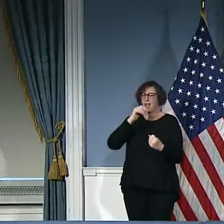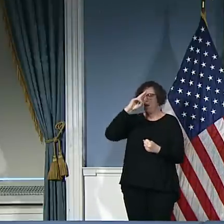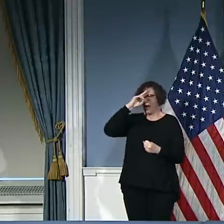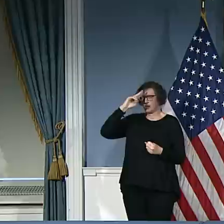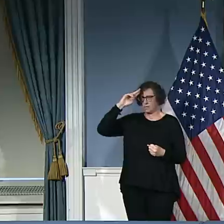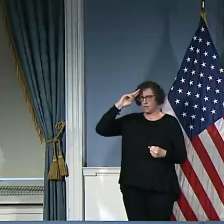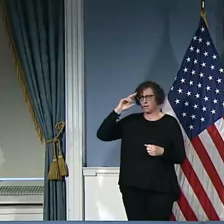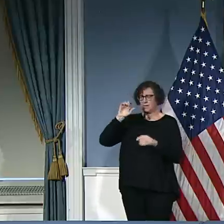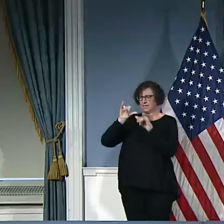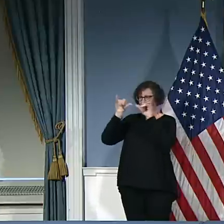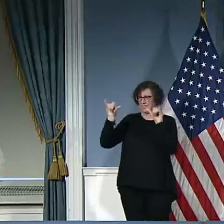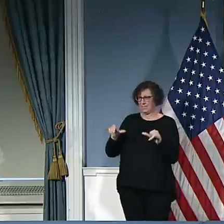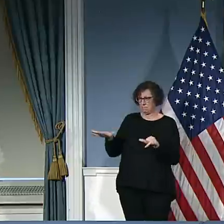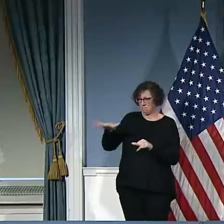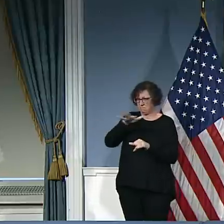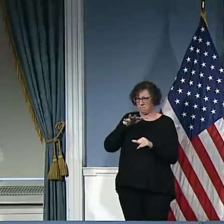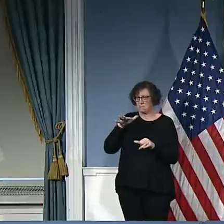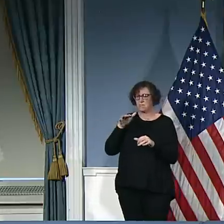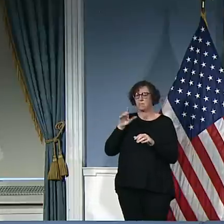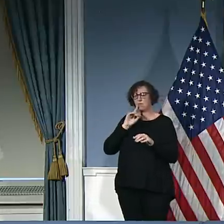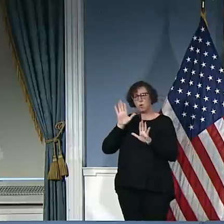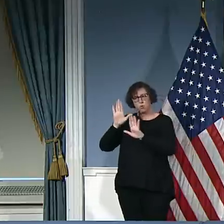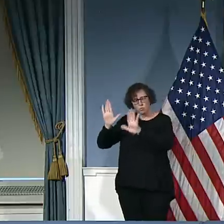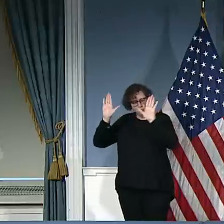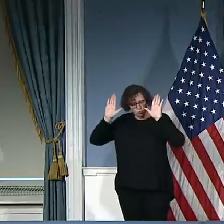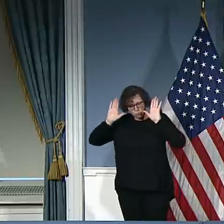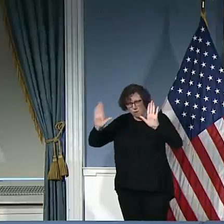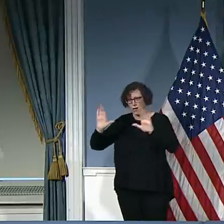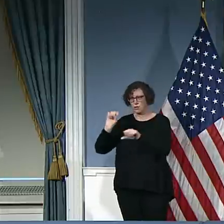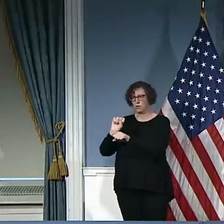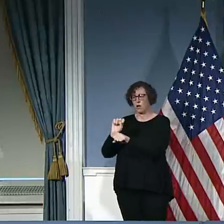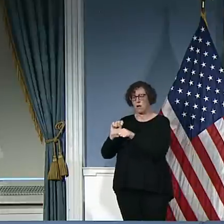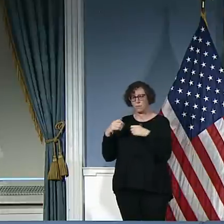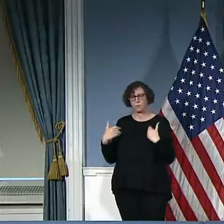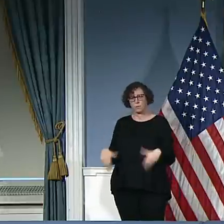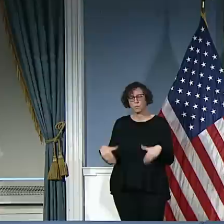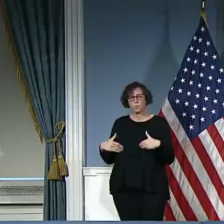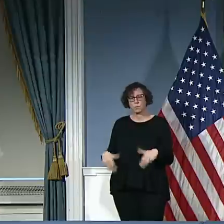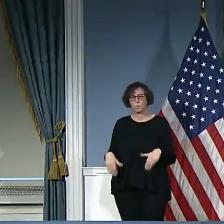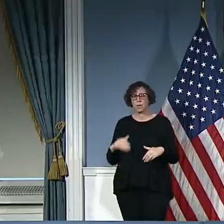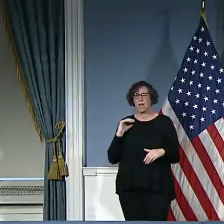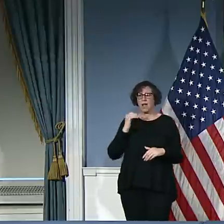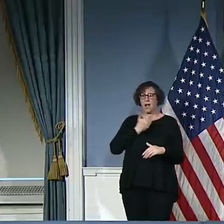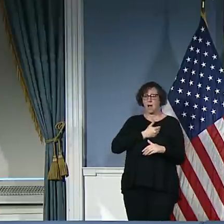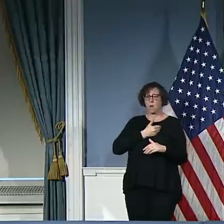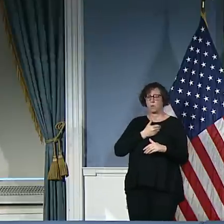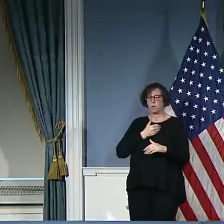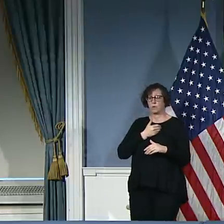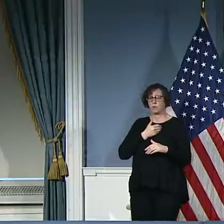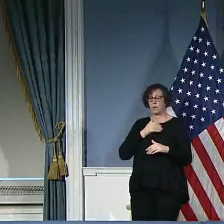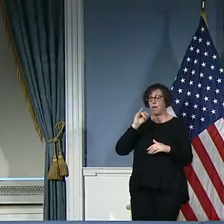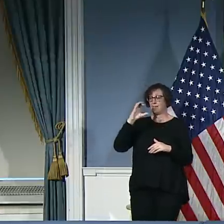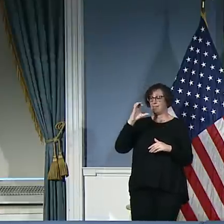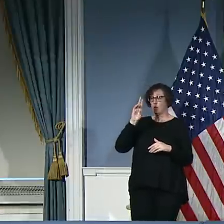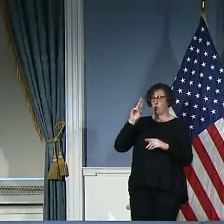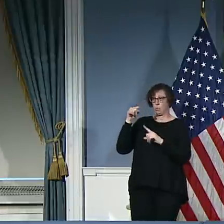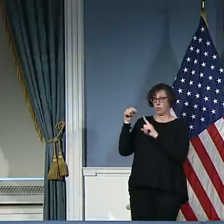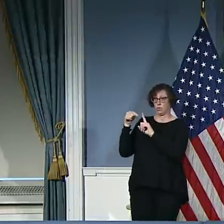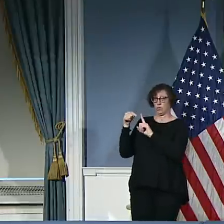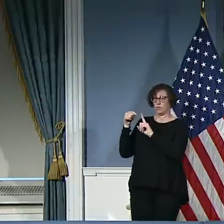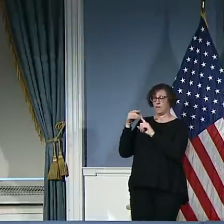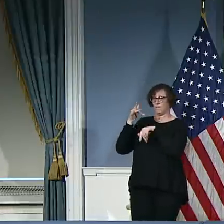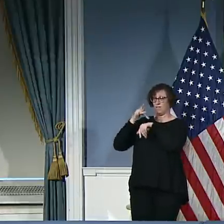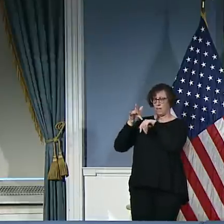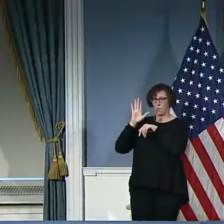to them, such as doubling our ICU capacity. So we are actively innovating. And I'm